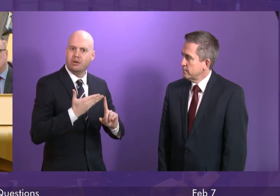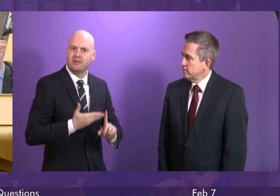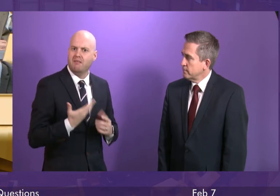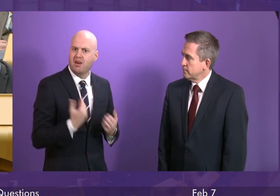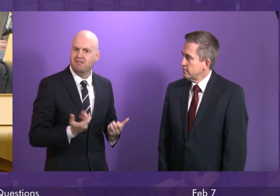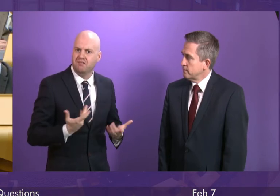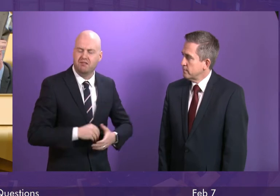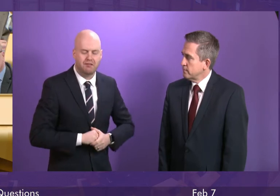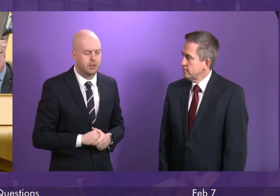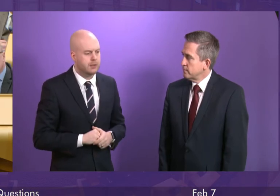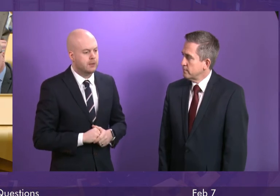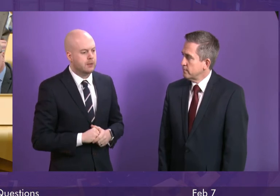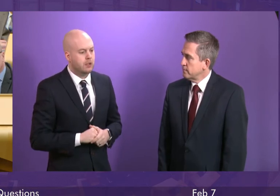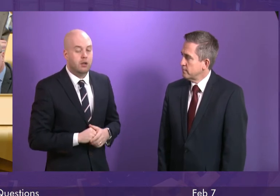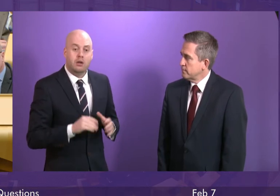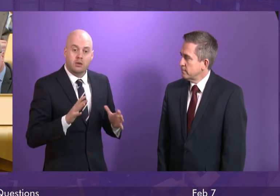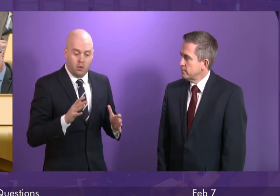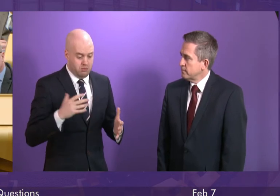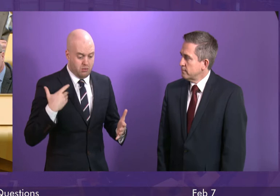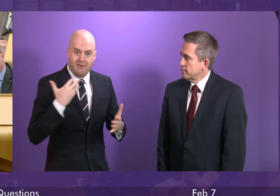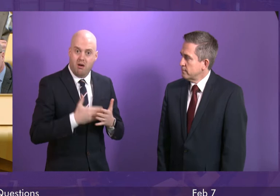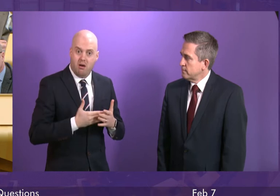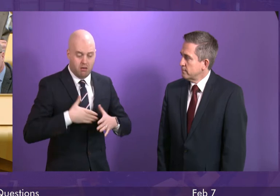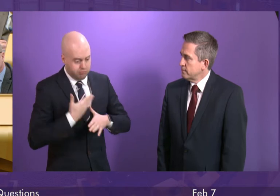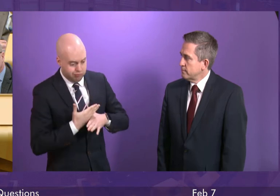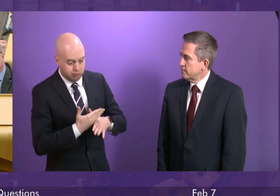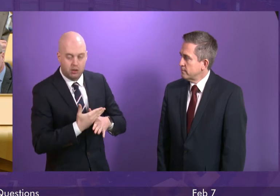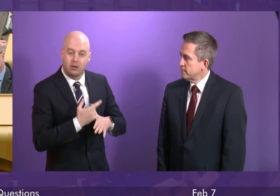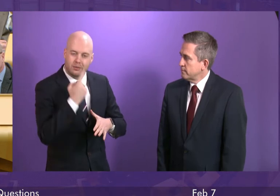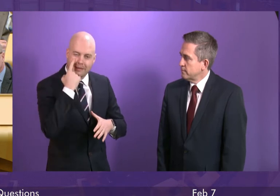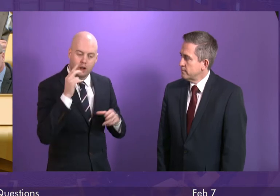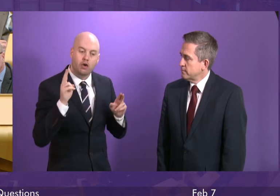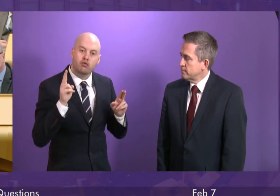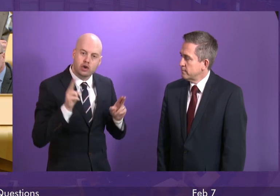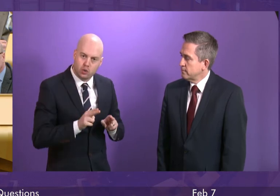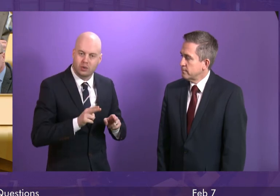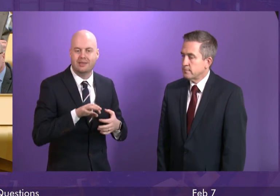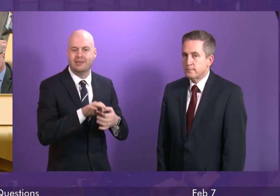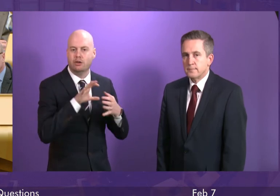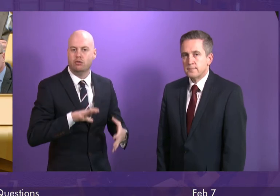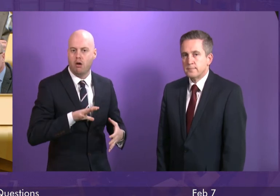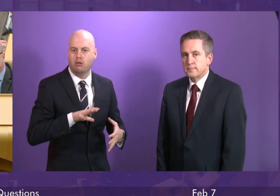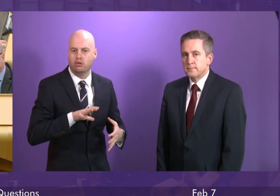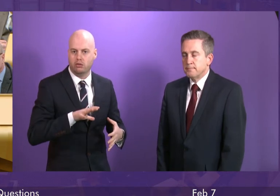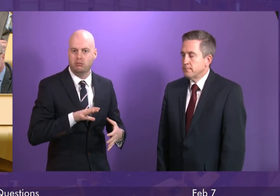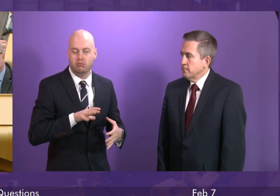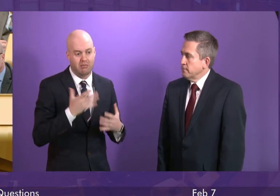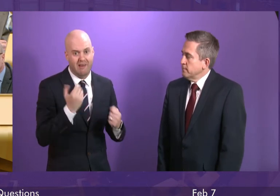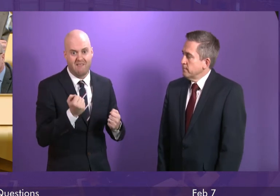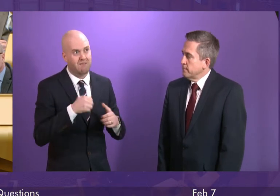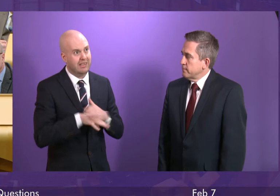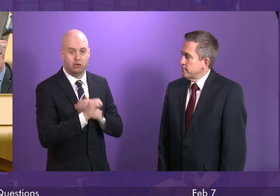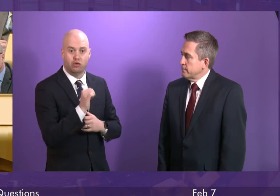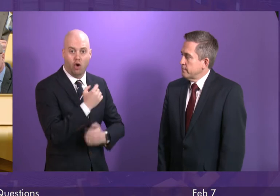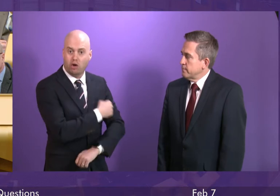In the process, we are reducing the extent of delayed discharges. The delayed discharges are reducing within Scottish